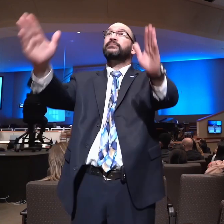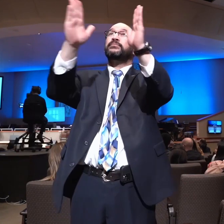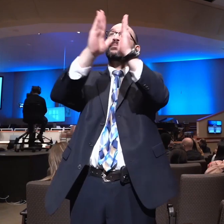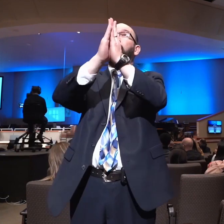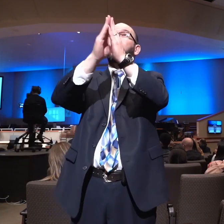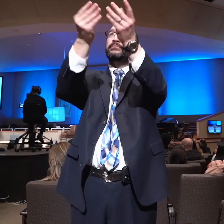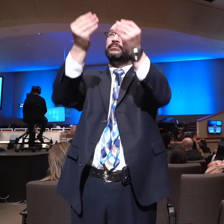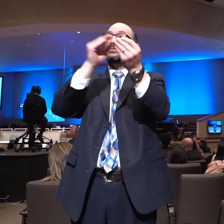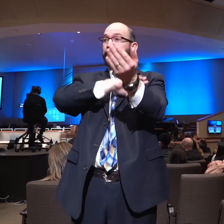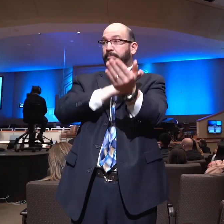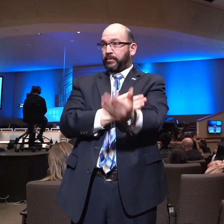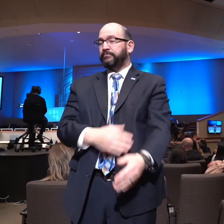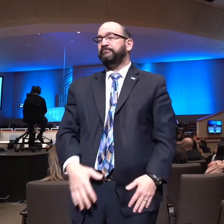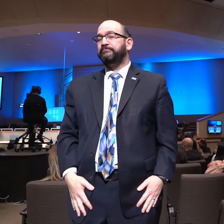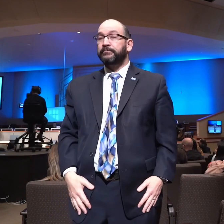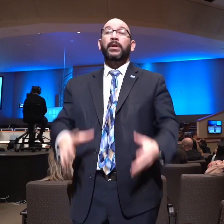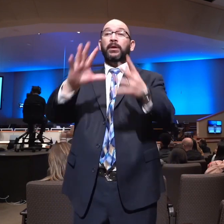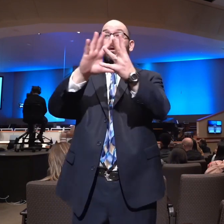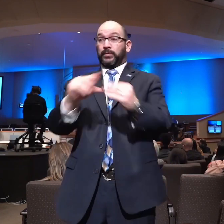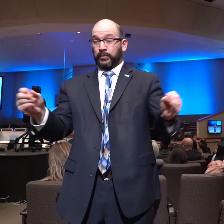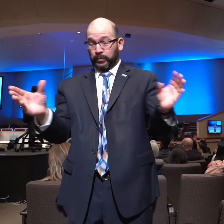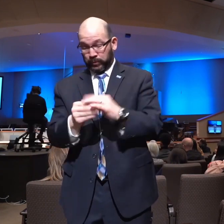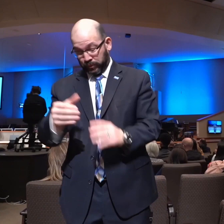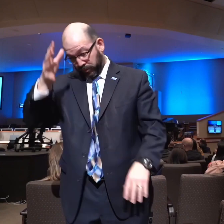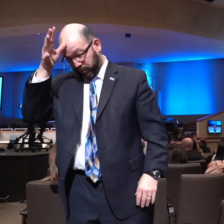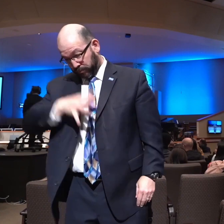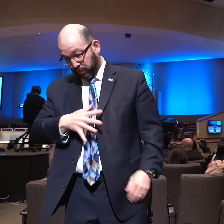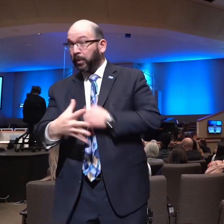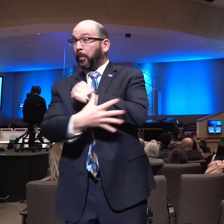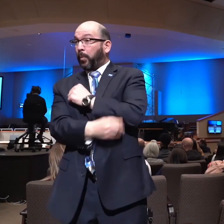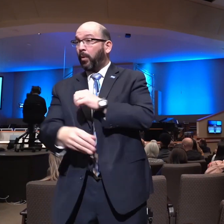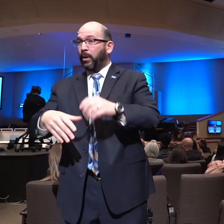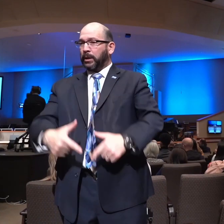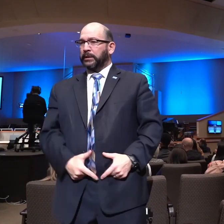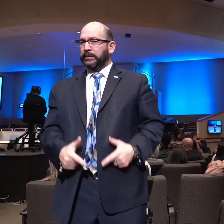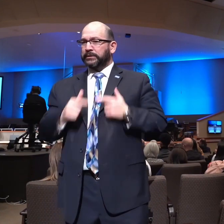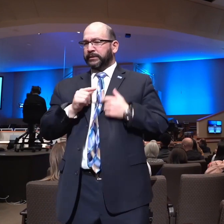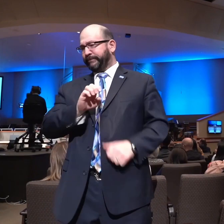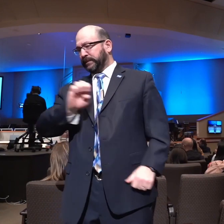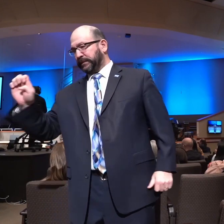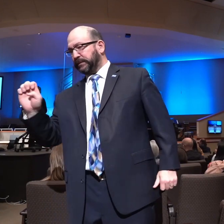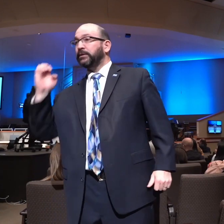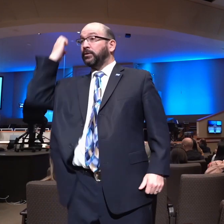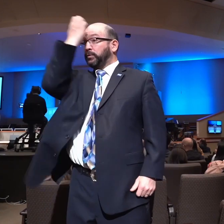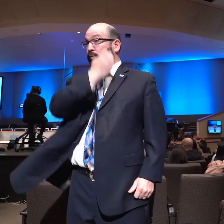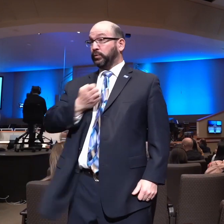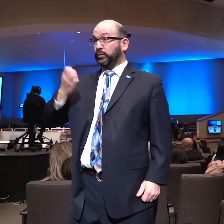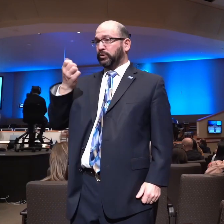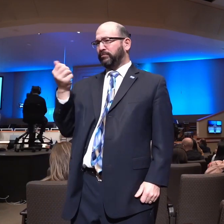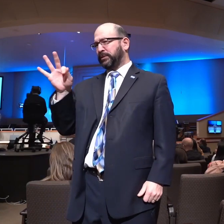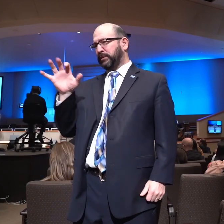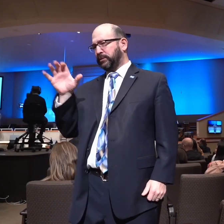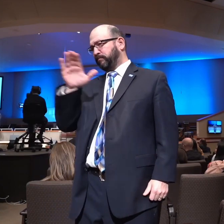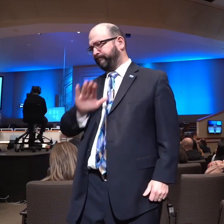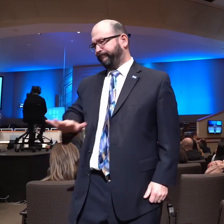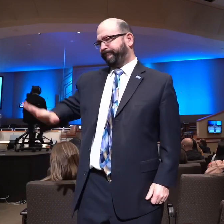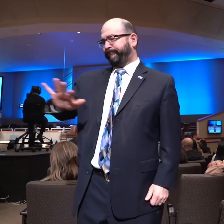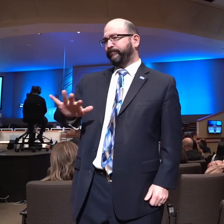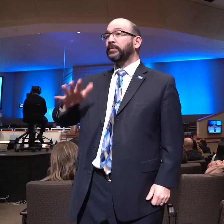The story is told of a poor man who lived in Eastern Europe in the 1900s and I hope you'll pray for the country of